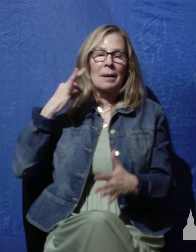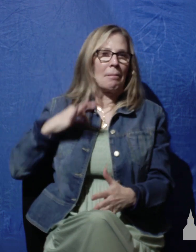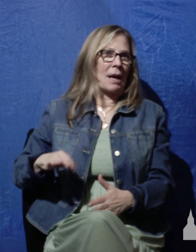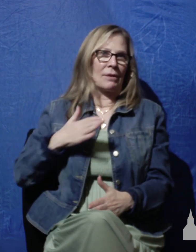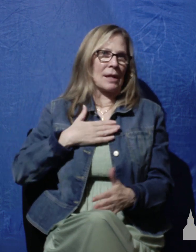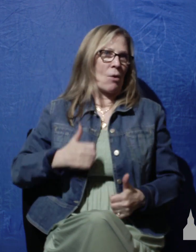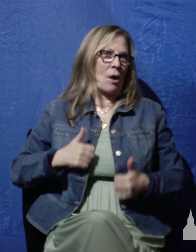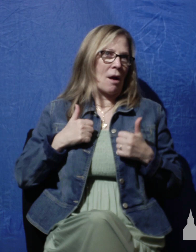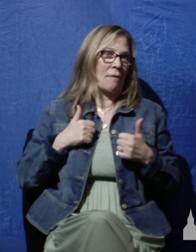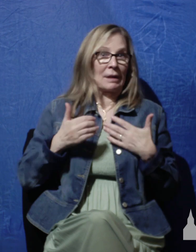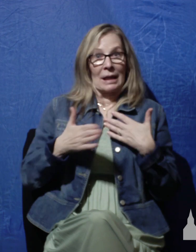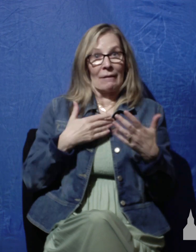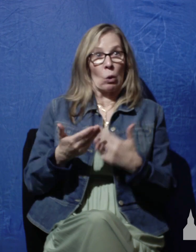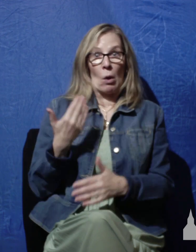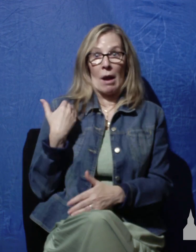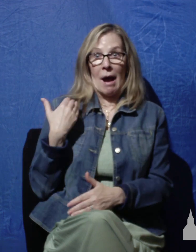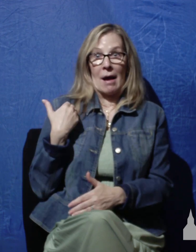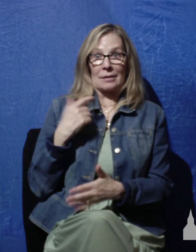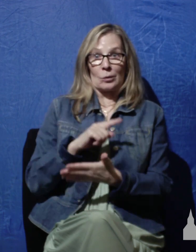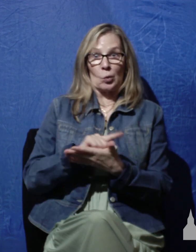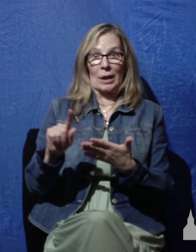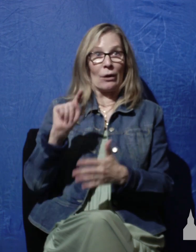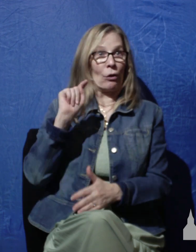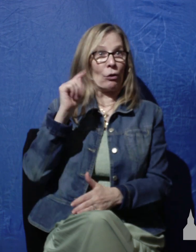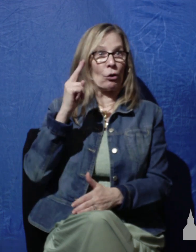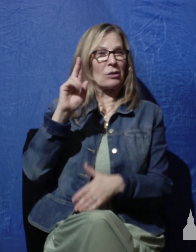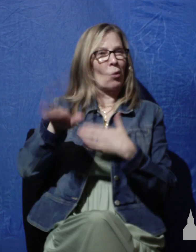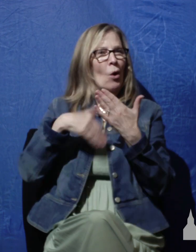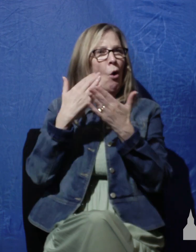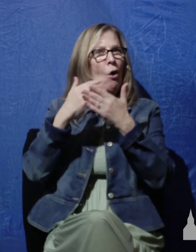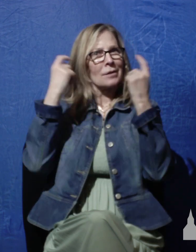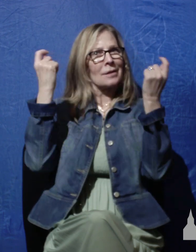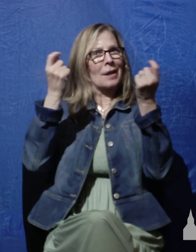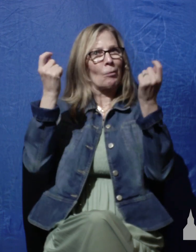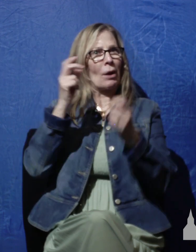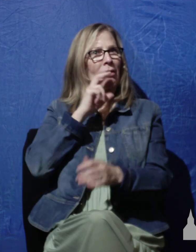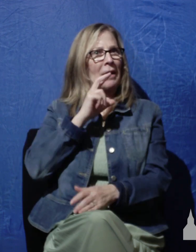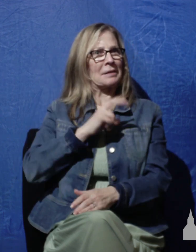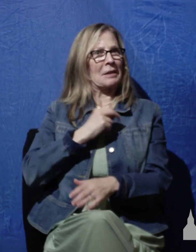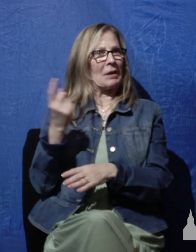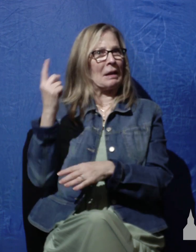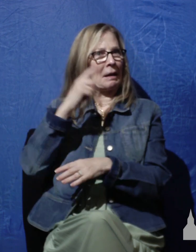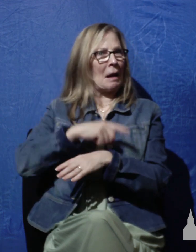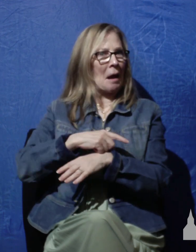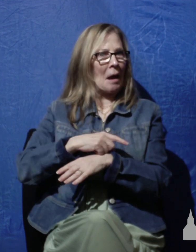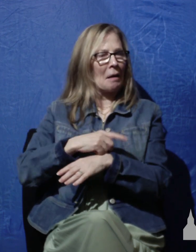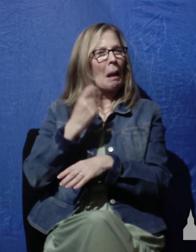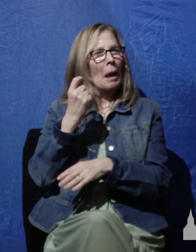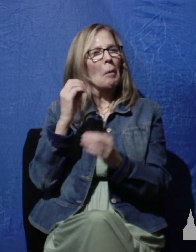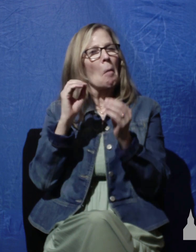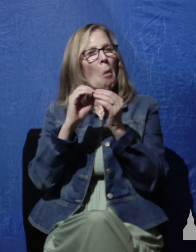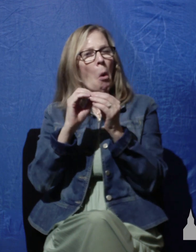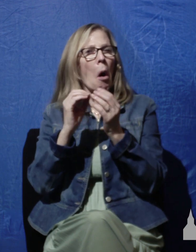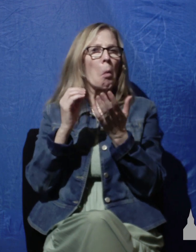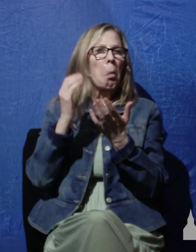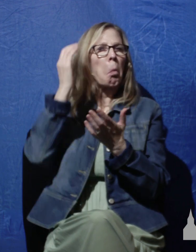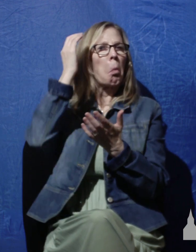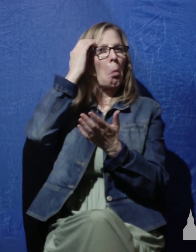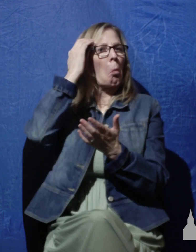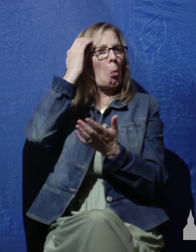even though last Thursday we all celebrated Thanksgiving Day and we were probably a little more conscious, a little more aware of